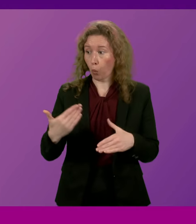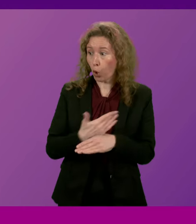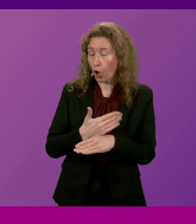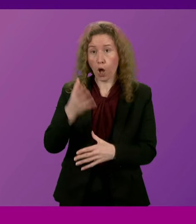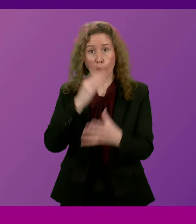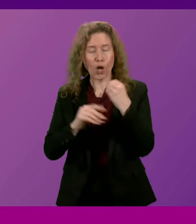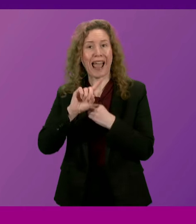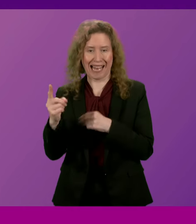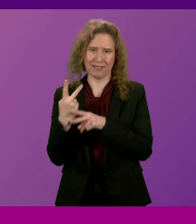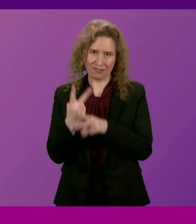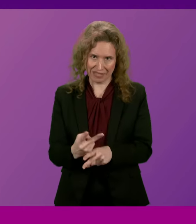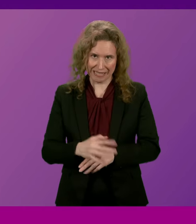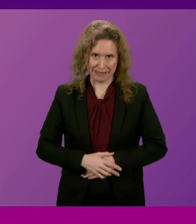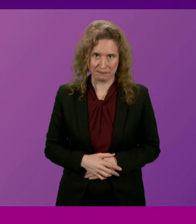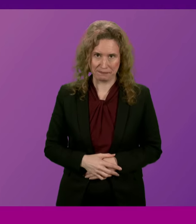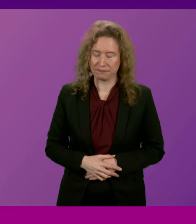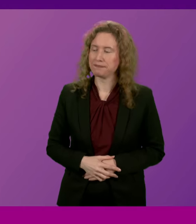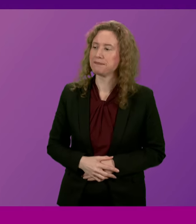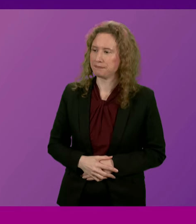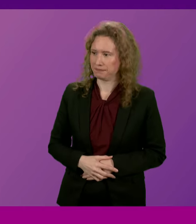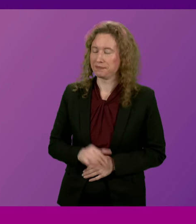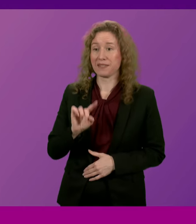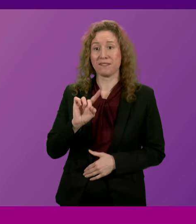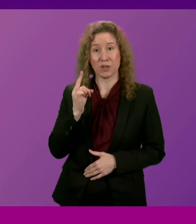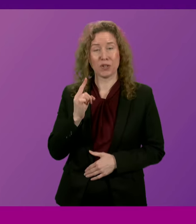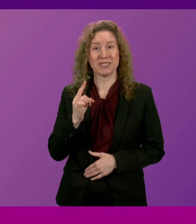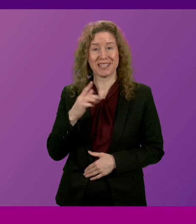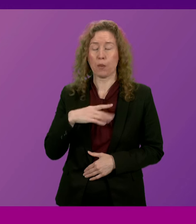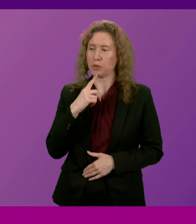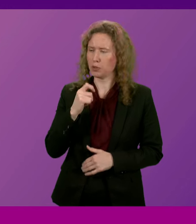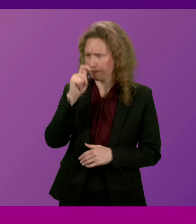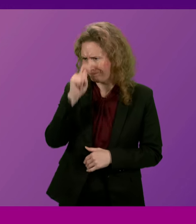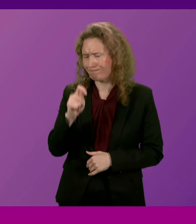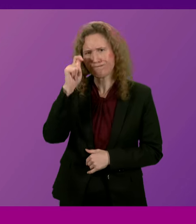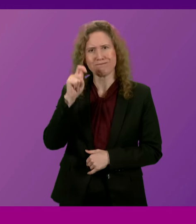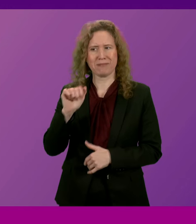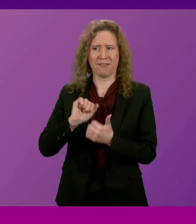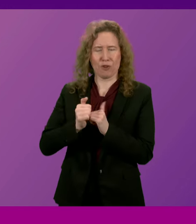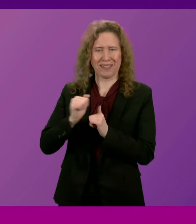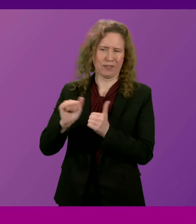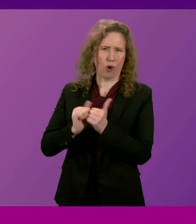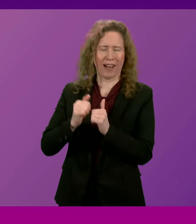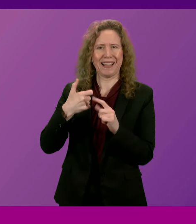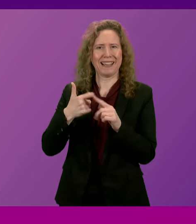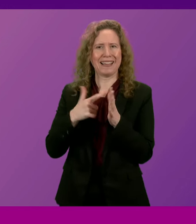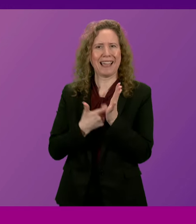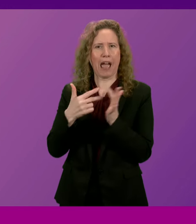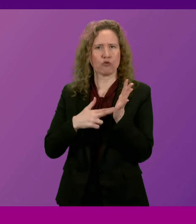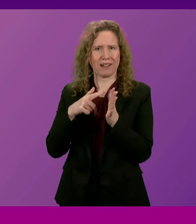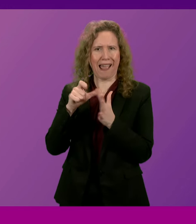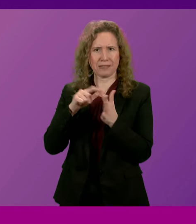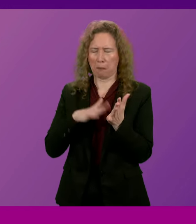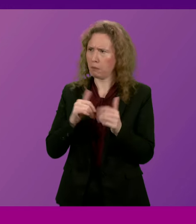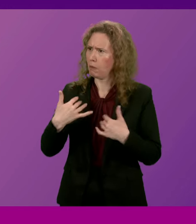visit? First Minister. Well, first of all, I want to start by commending my friend and colleague, Karen Adam, for the tremendous